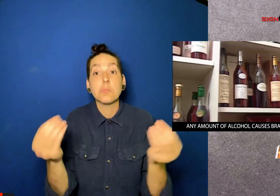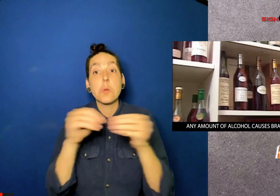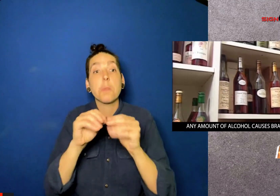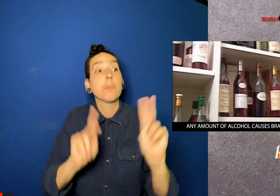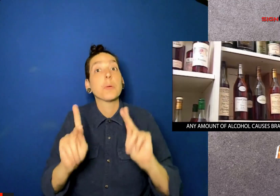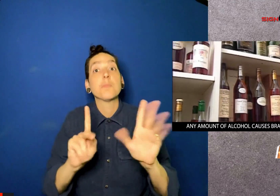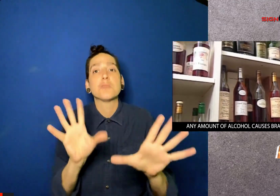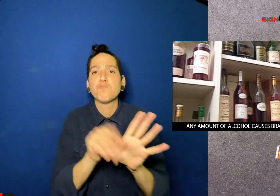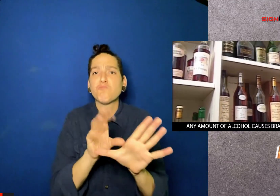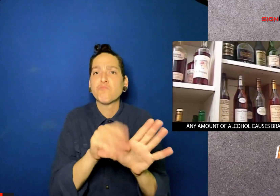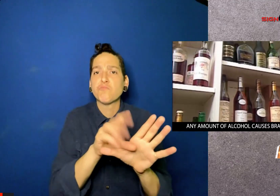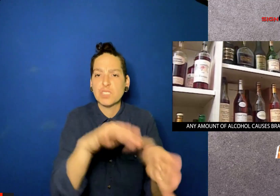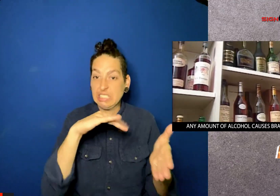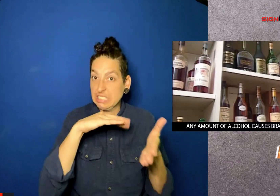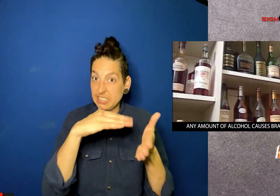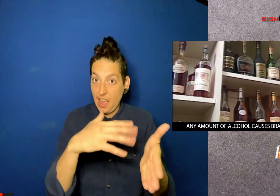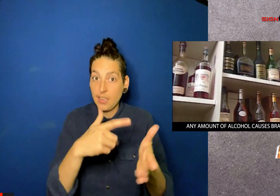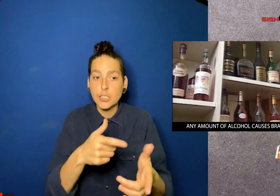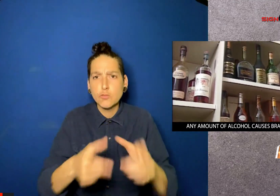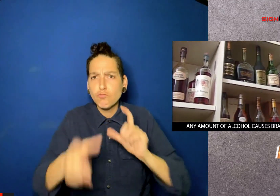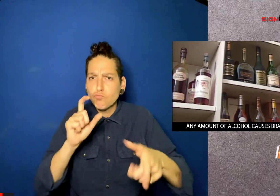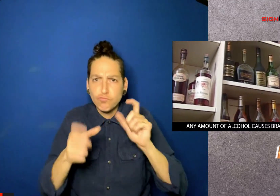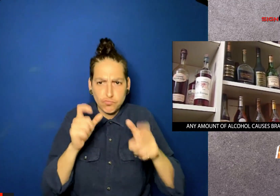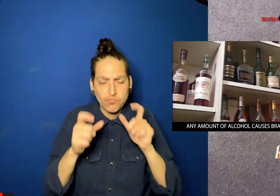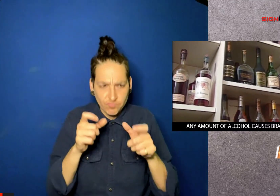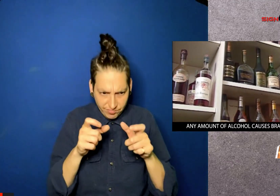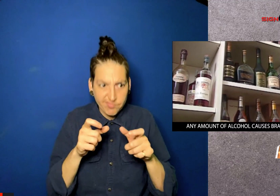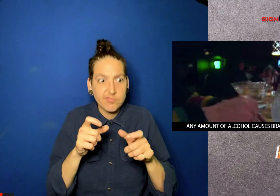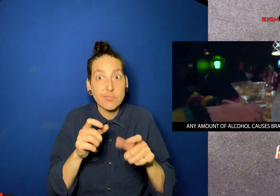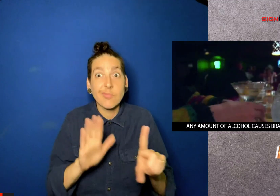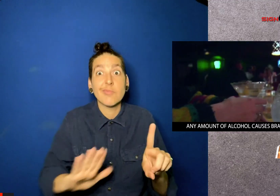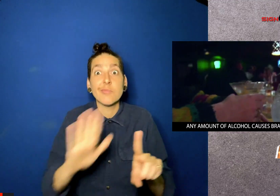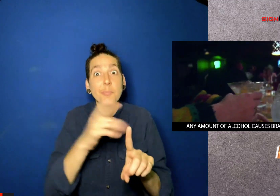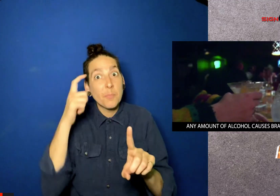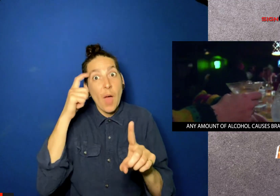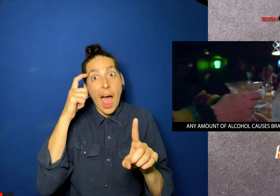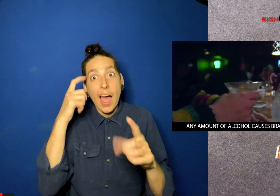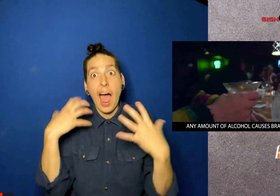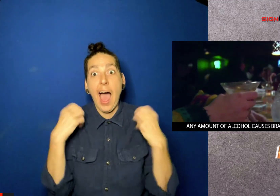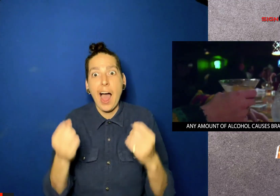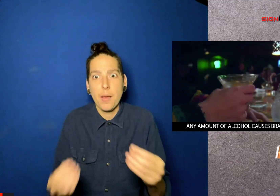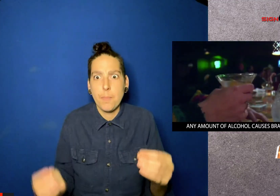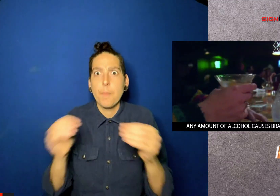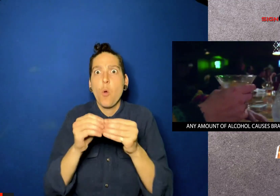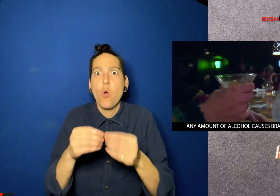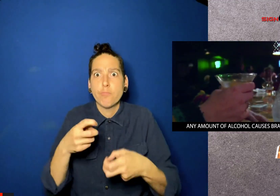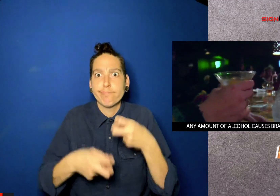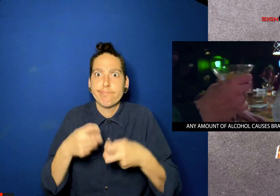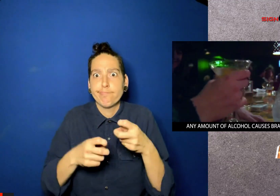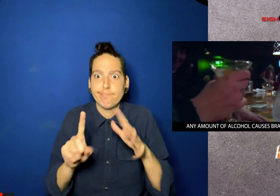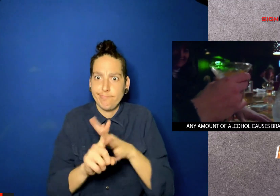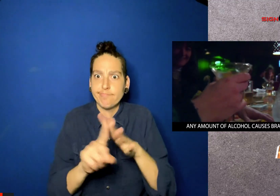Researchers say the more that people in the study drank, the more their brain health was affected.